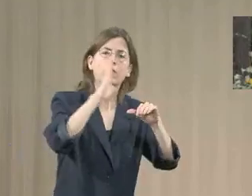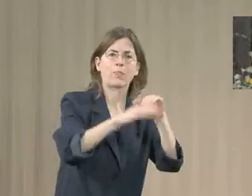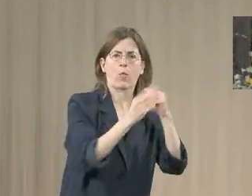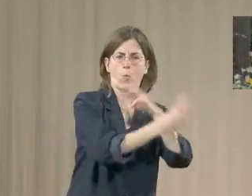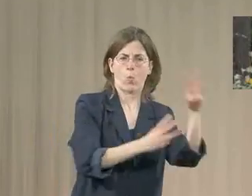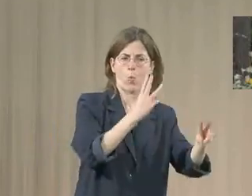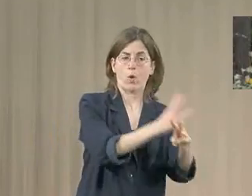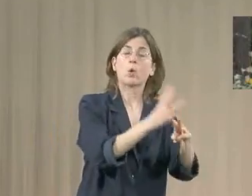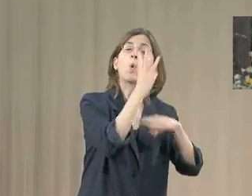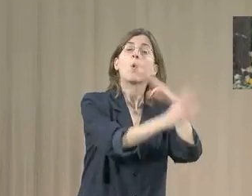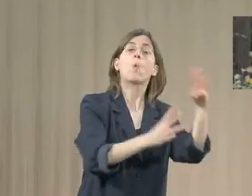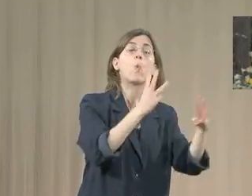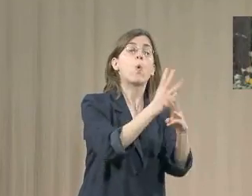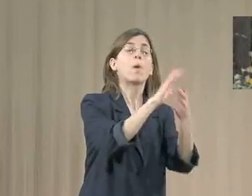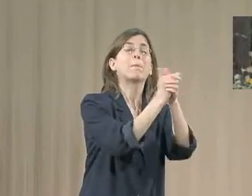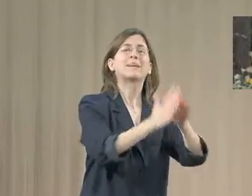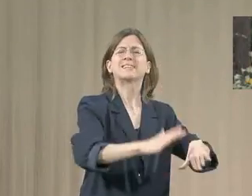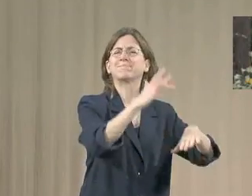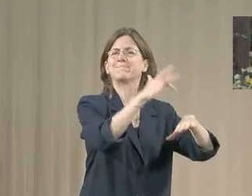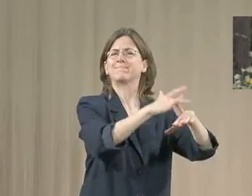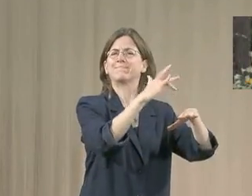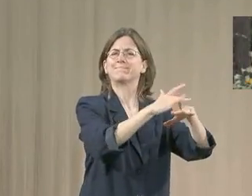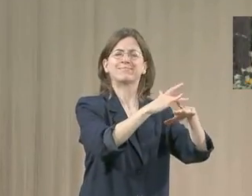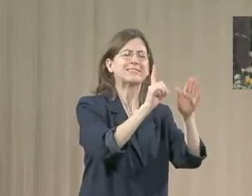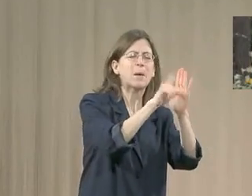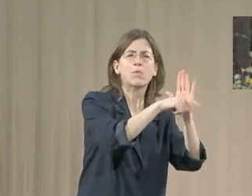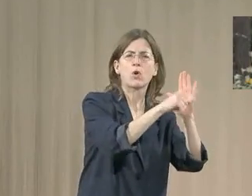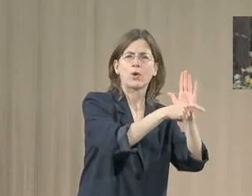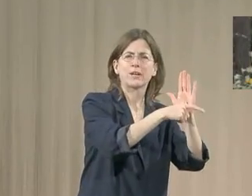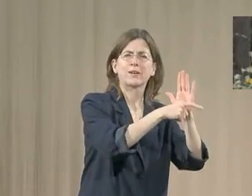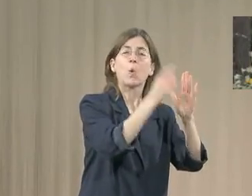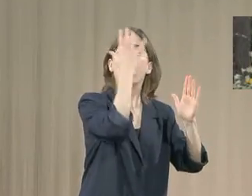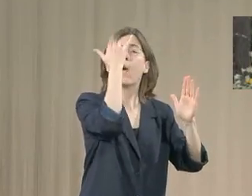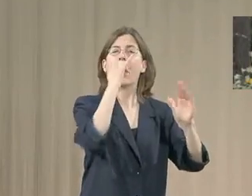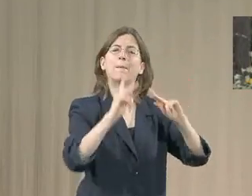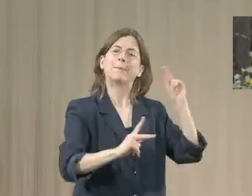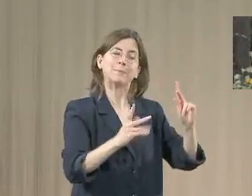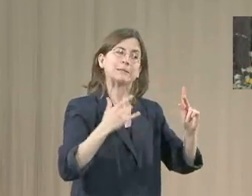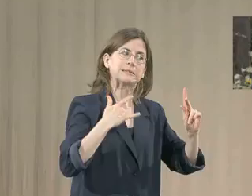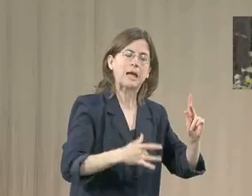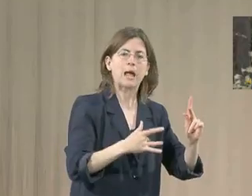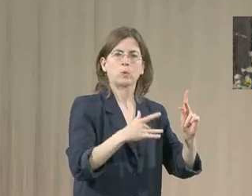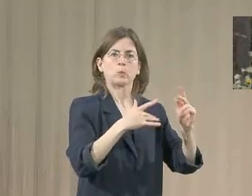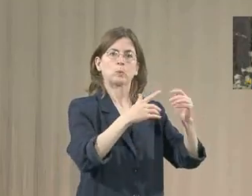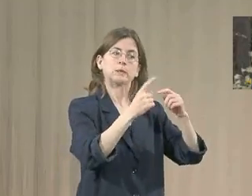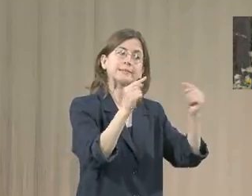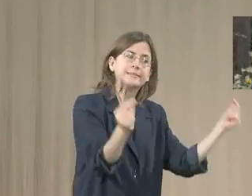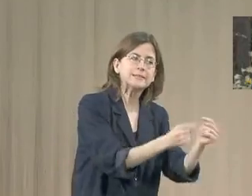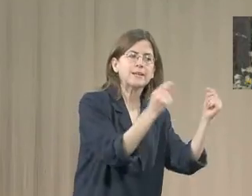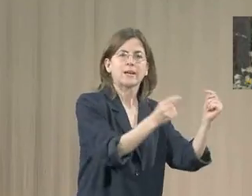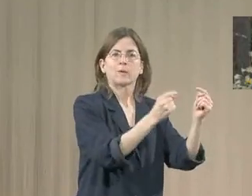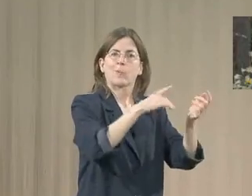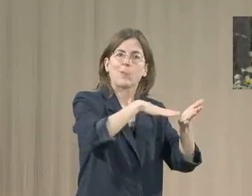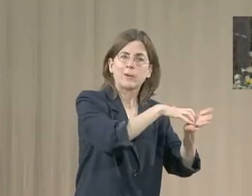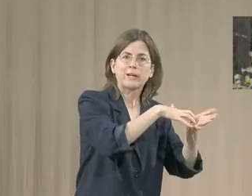not the peace that the world gives. That peace is fleeting, subject as it is to human weakness and sin.